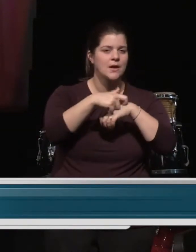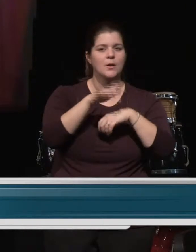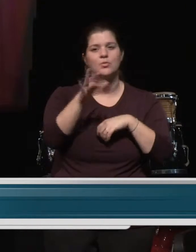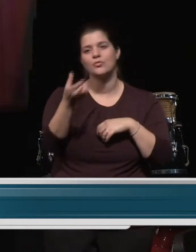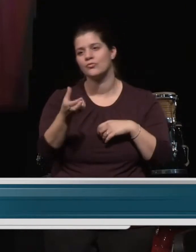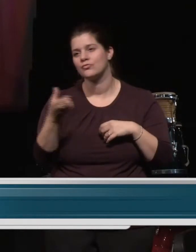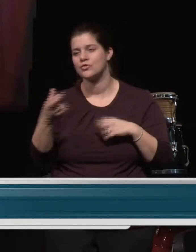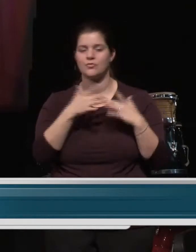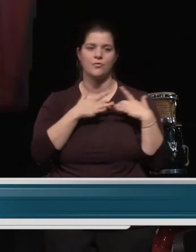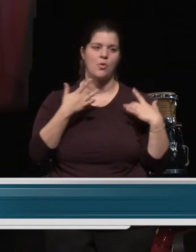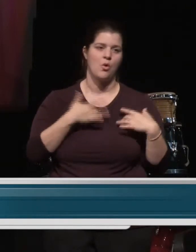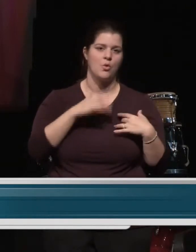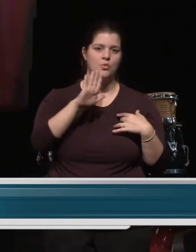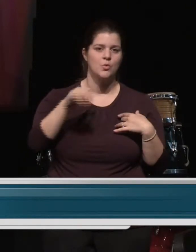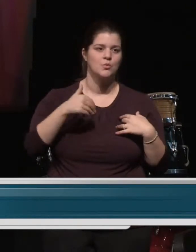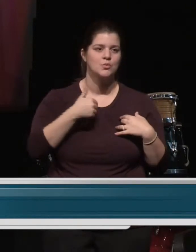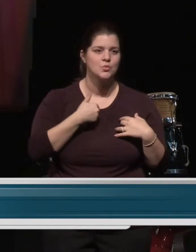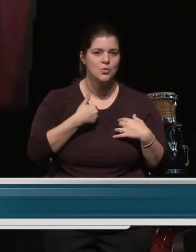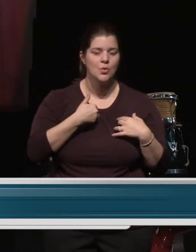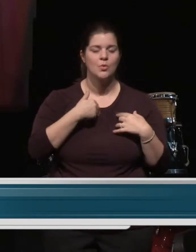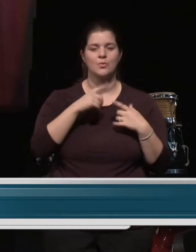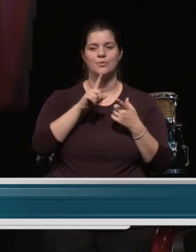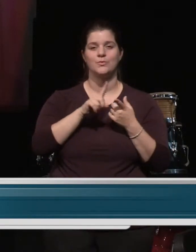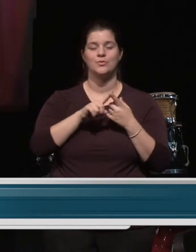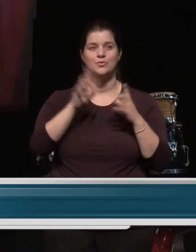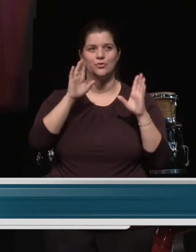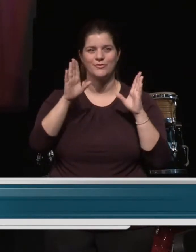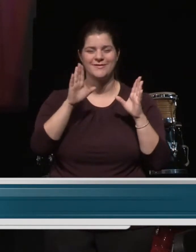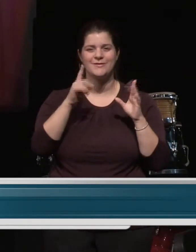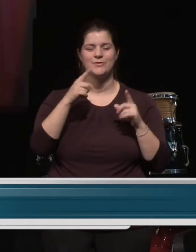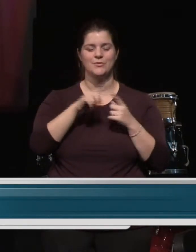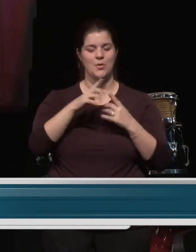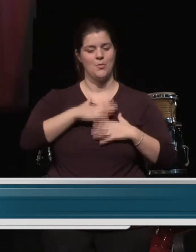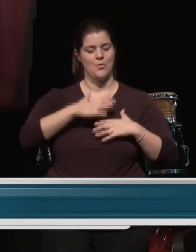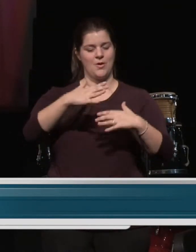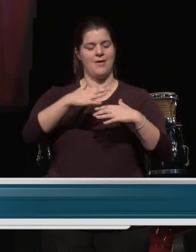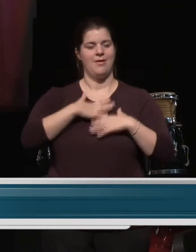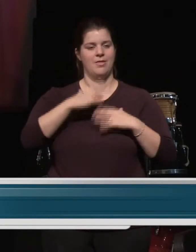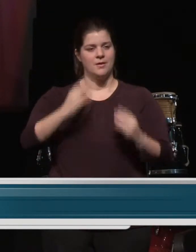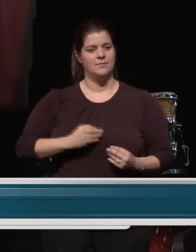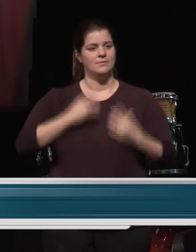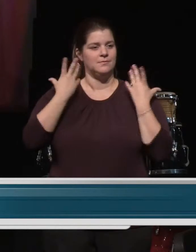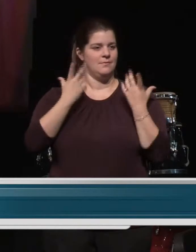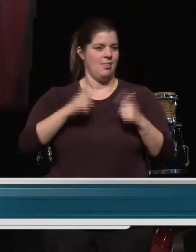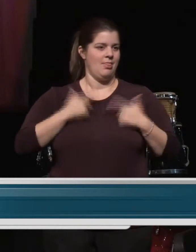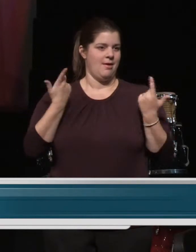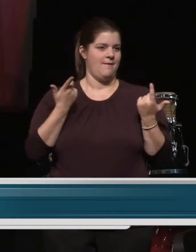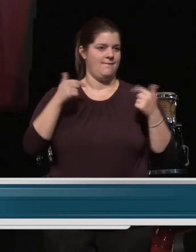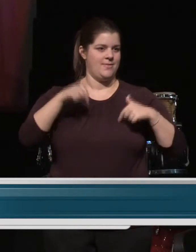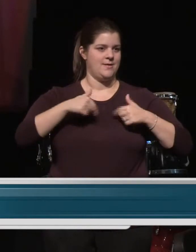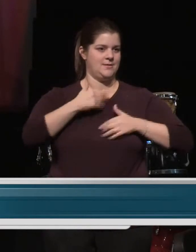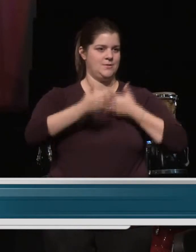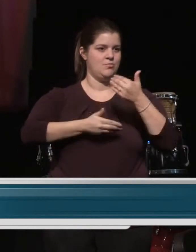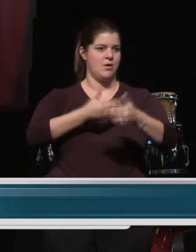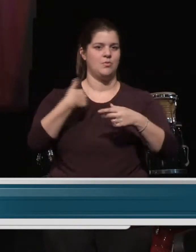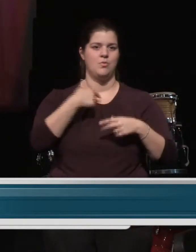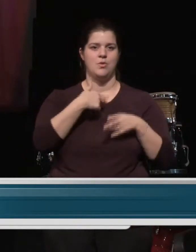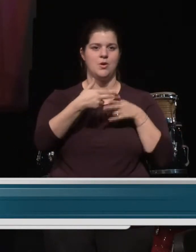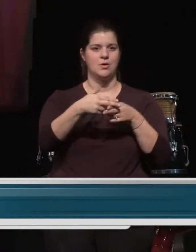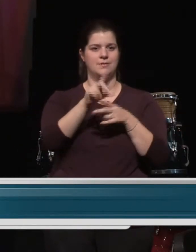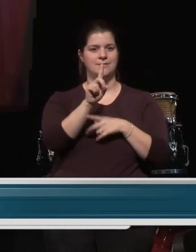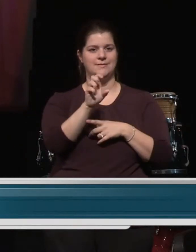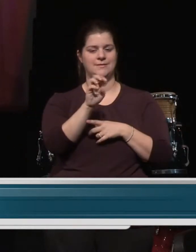hearts and soul to breathe life into this process we call democracy,